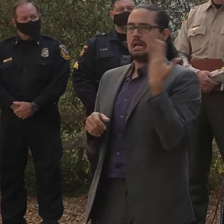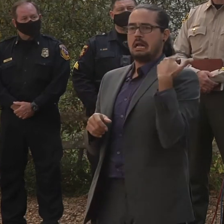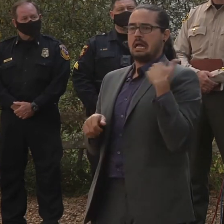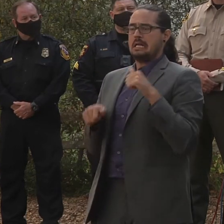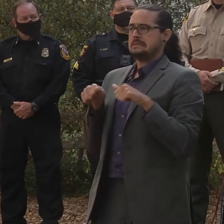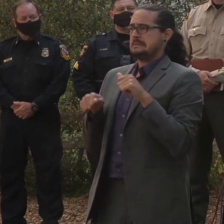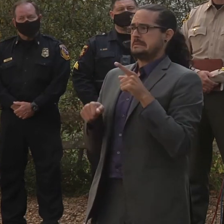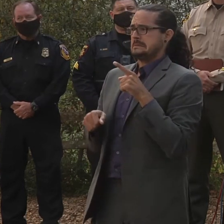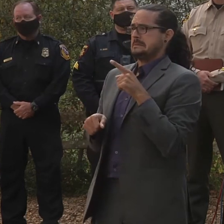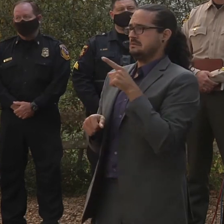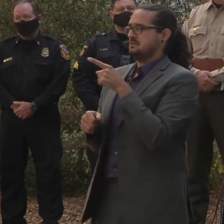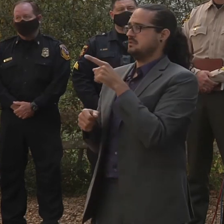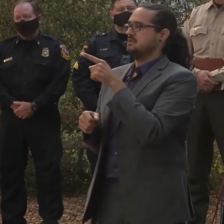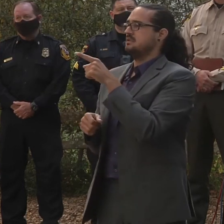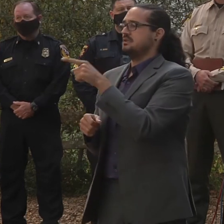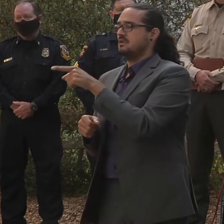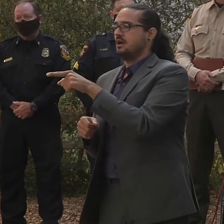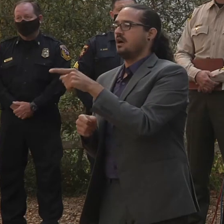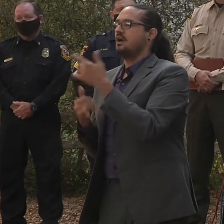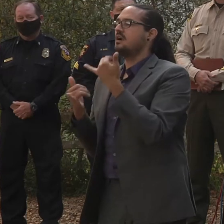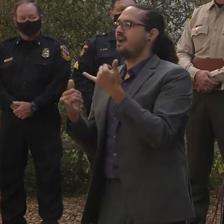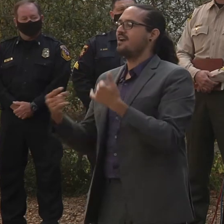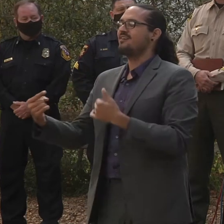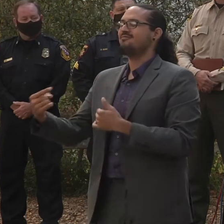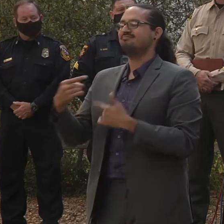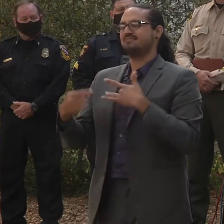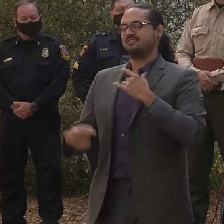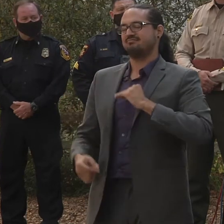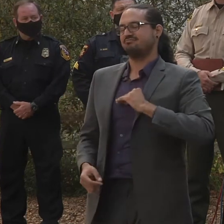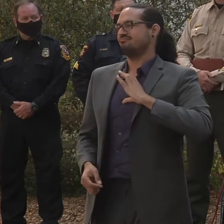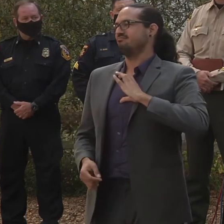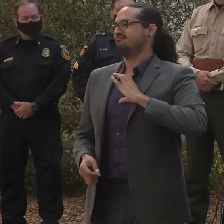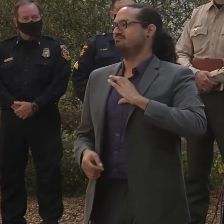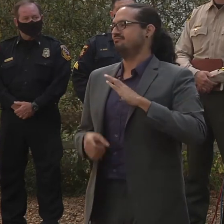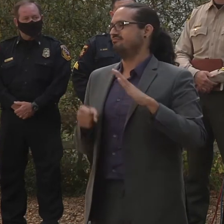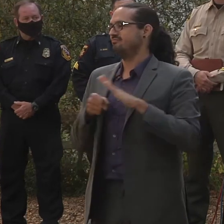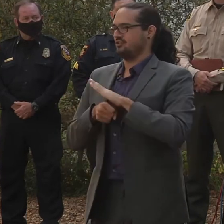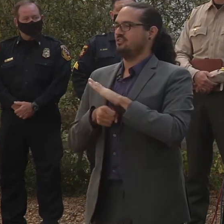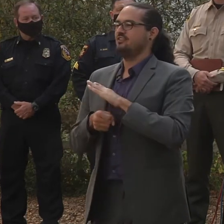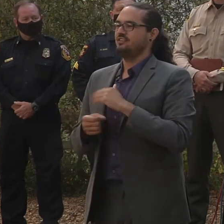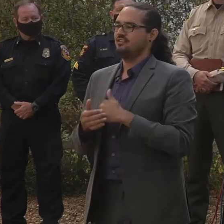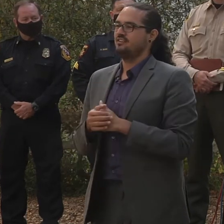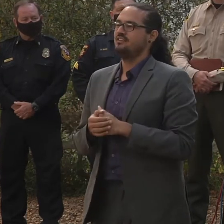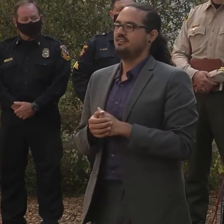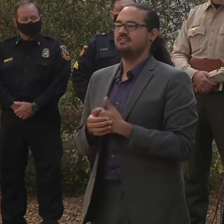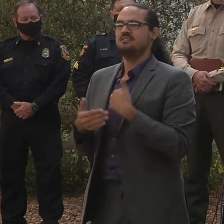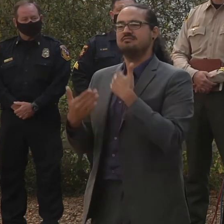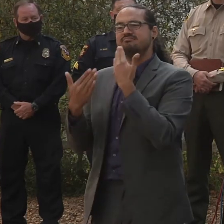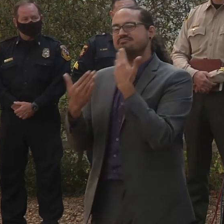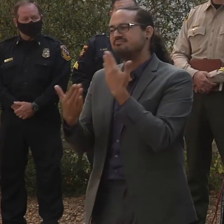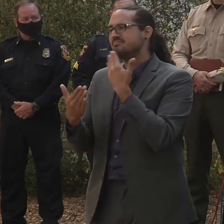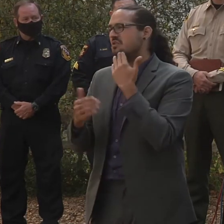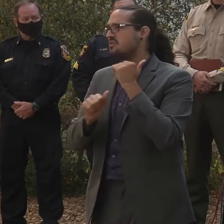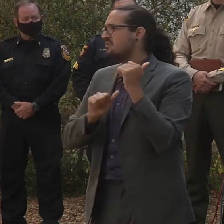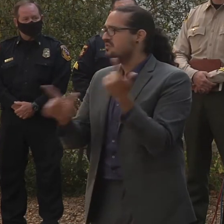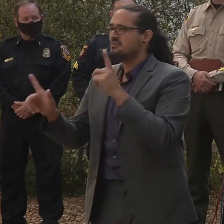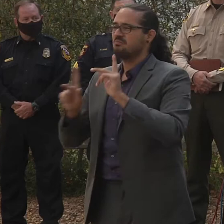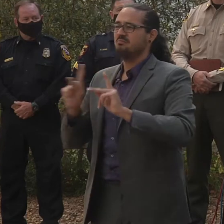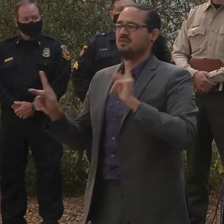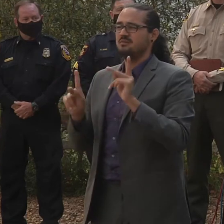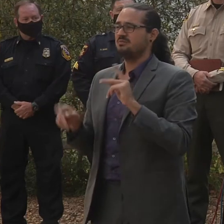hill to come to visit. And I want to thank you all, this is, this is not easy work,